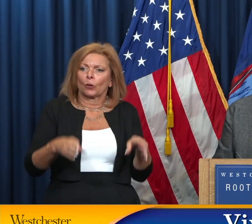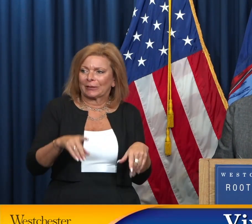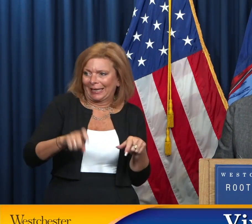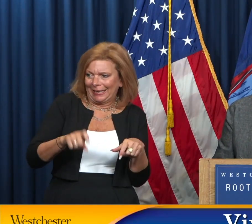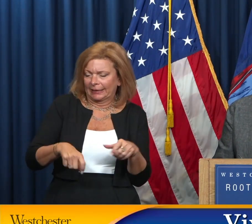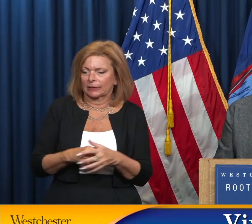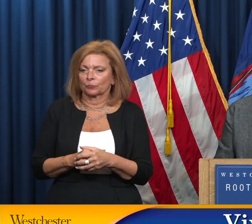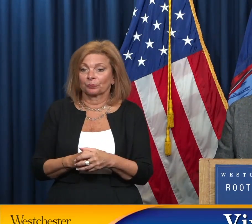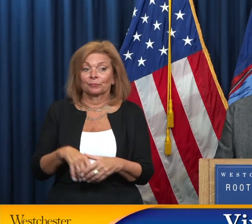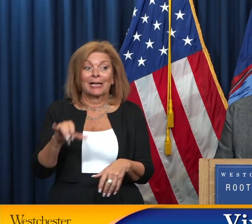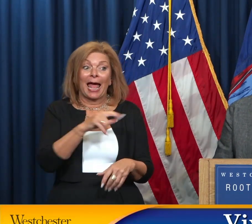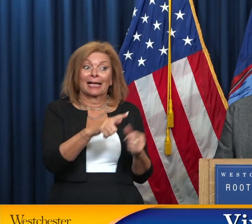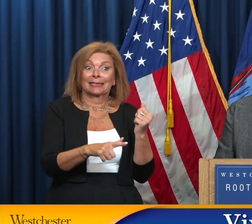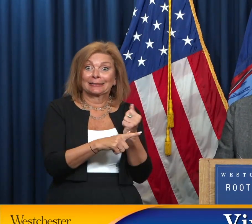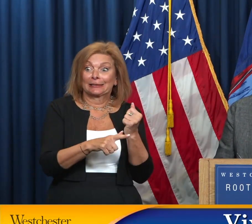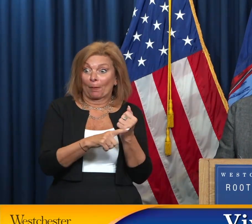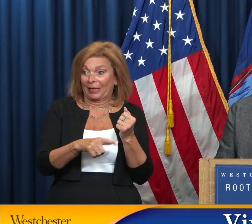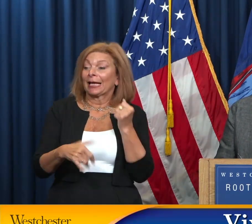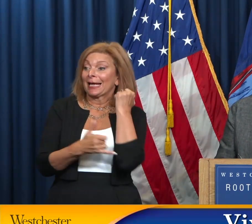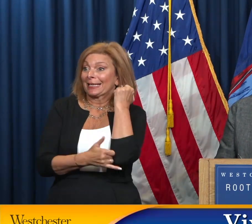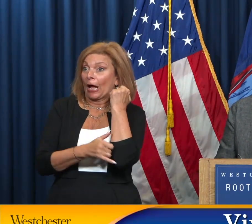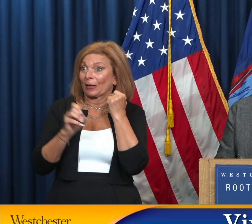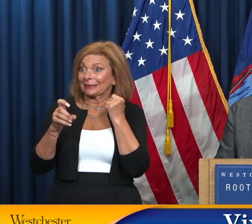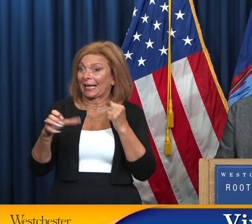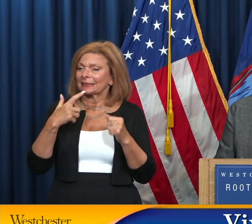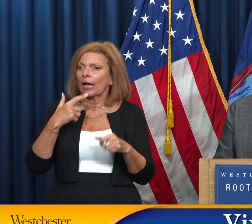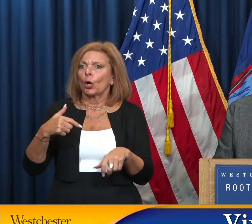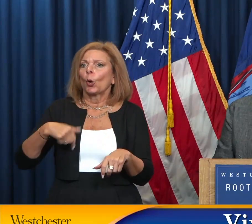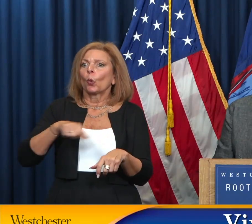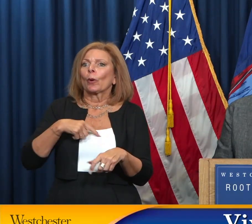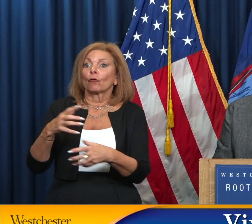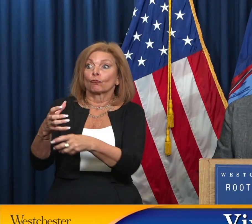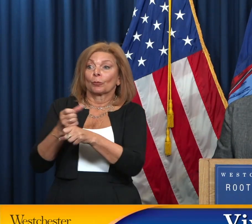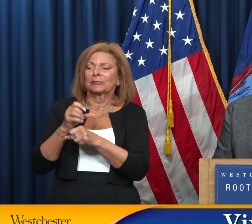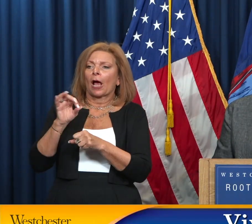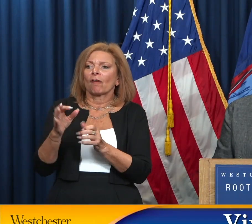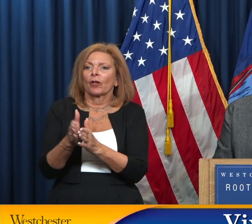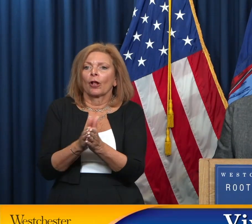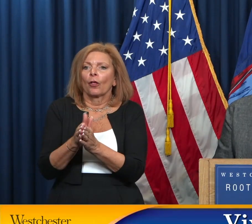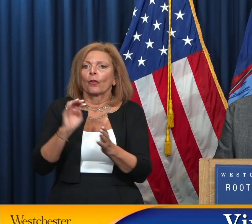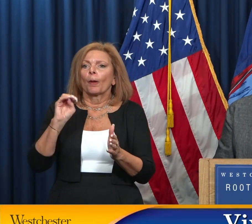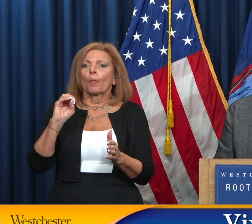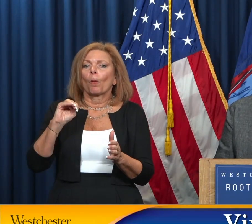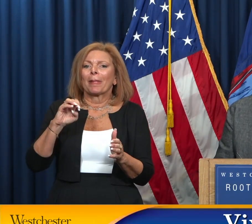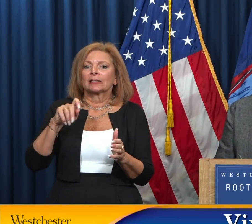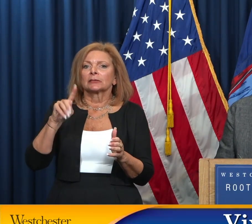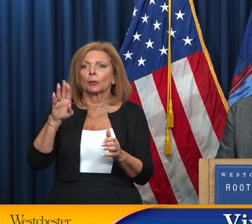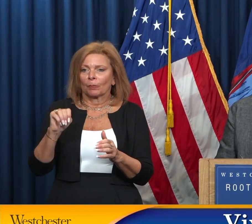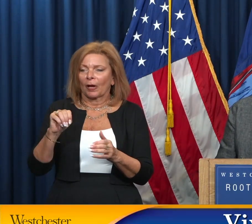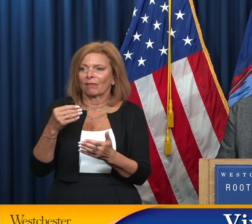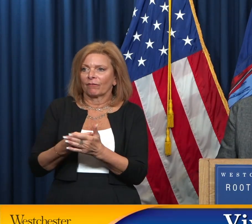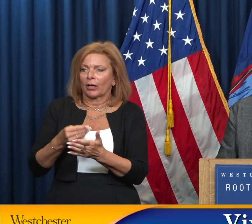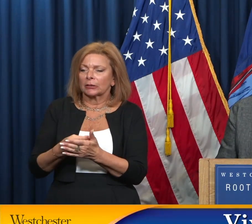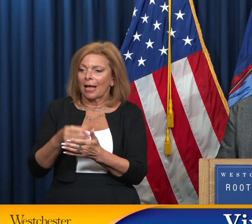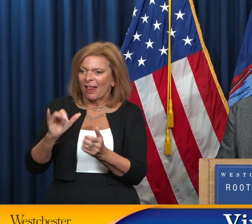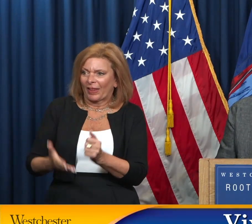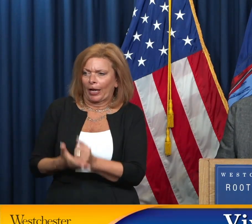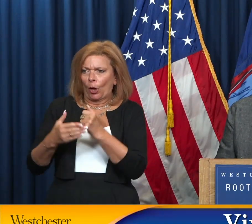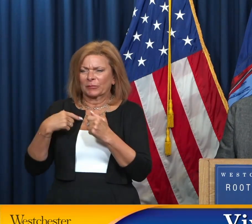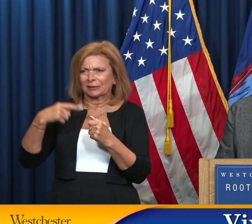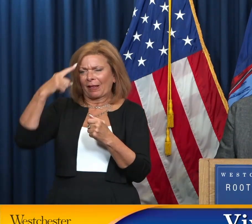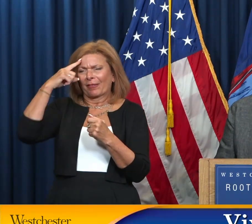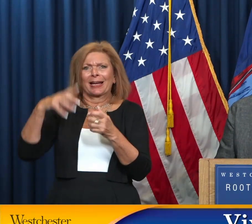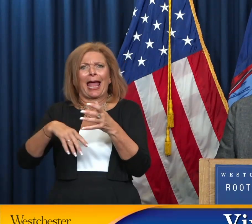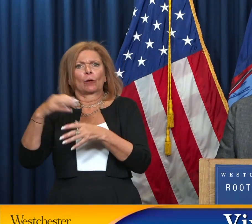Executive said, we were the recipients of the Momentum Fund, which is really helping us to think outside of the box as we work